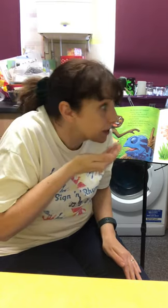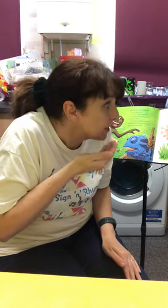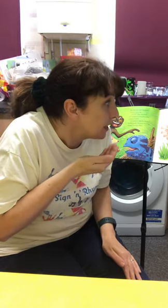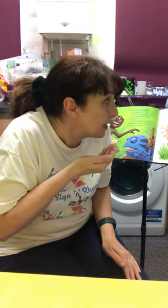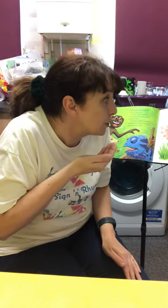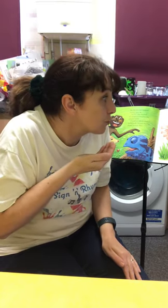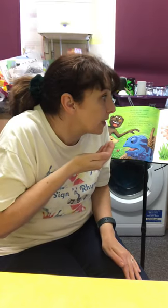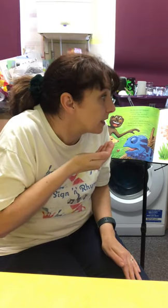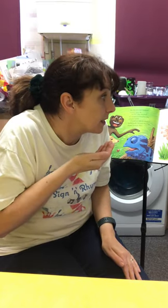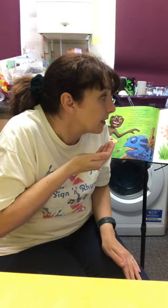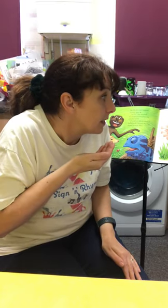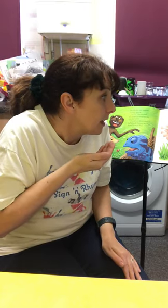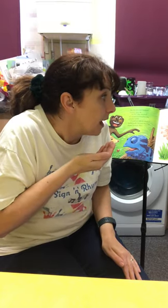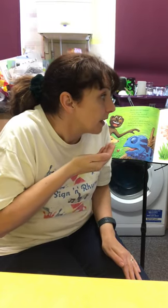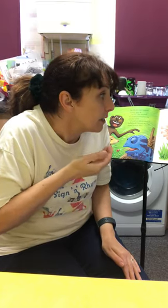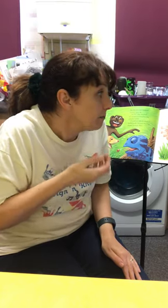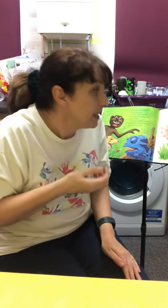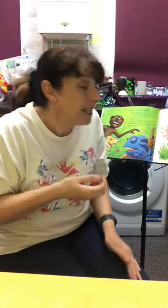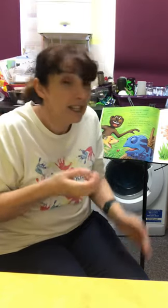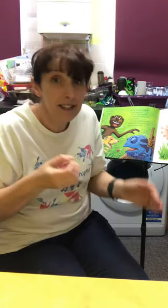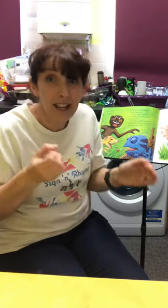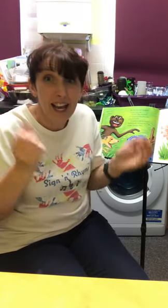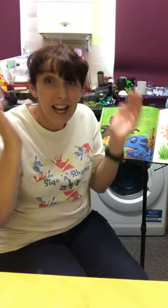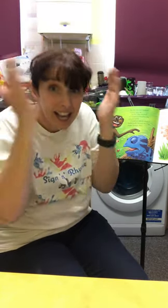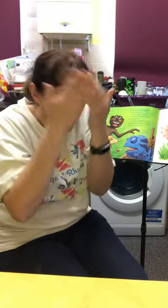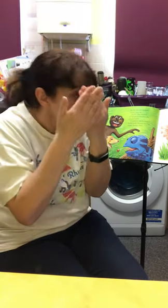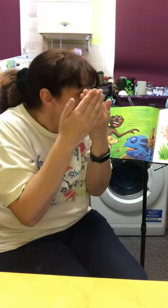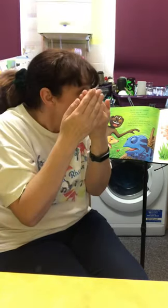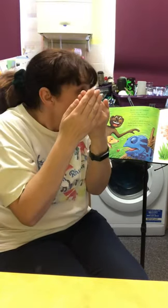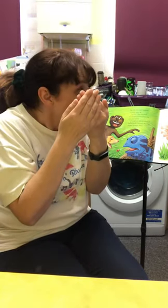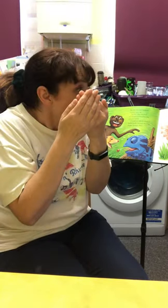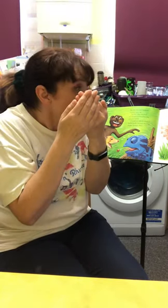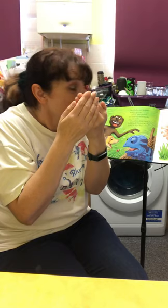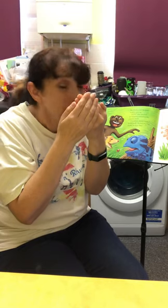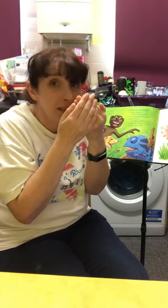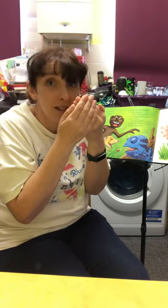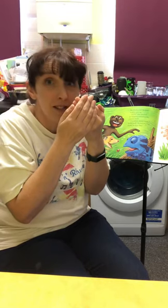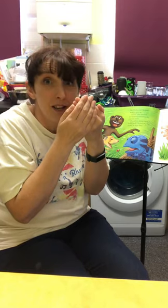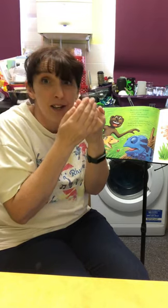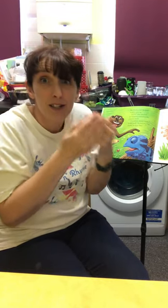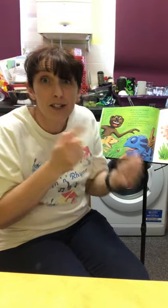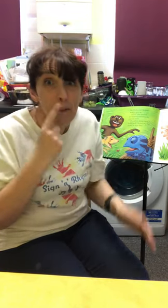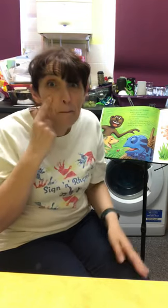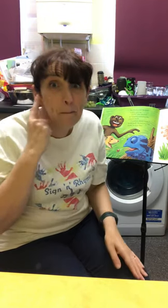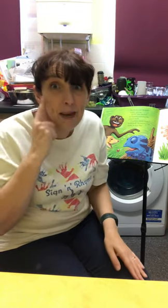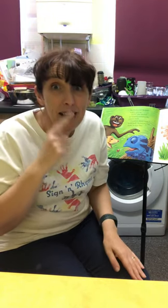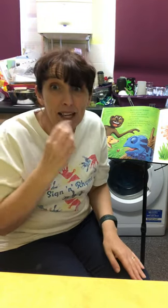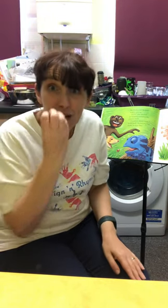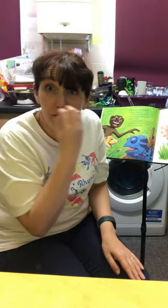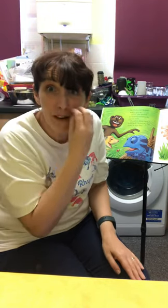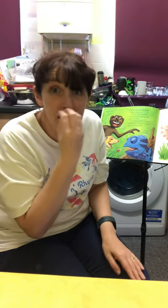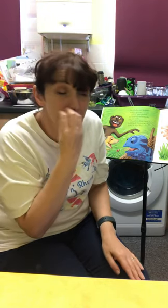his drink. And chameleon hid amongst some pink flowers.